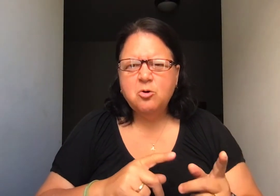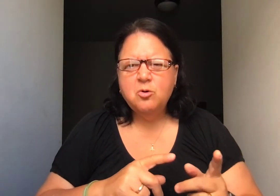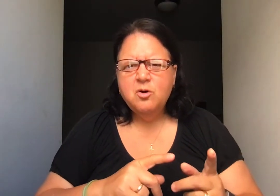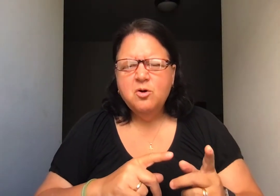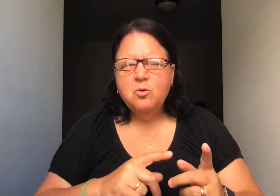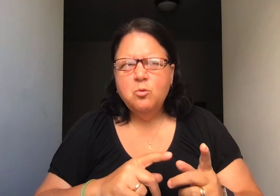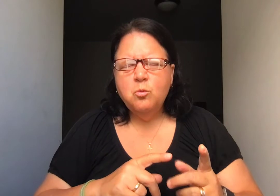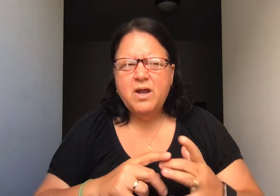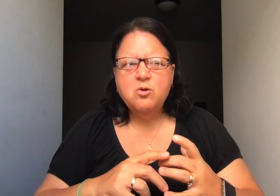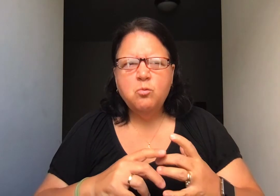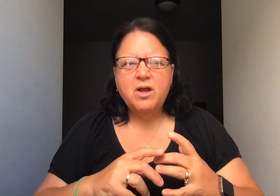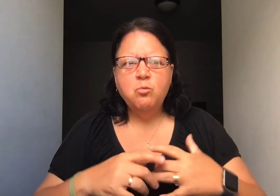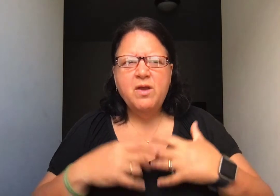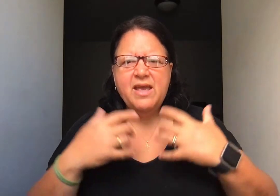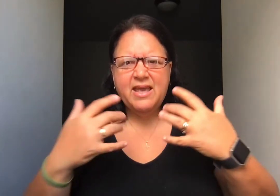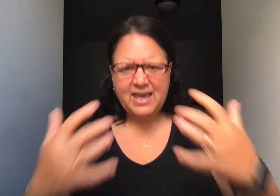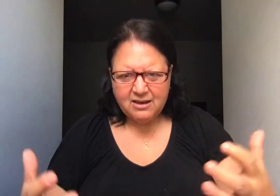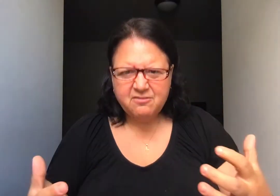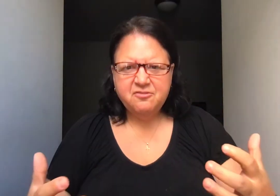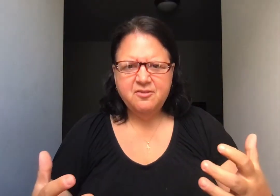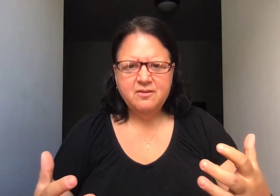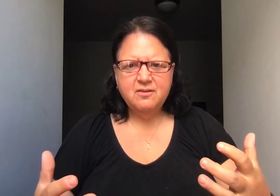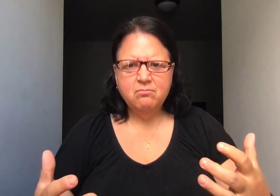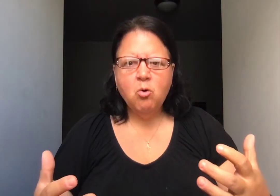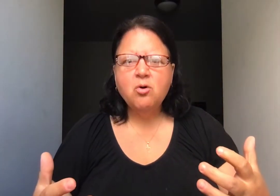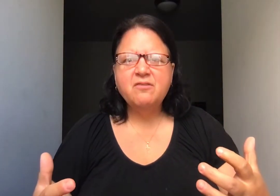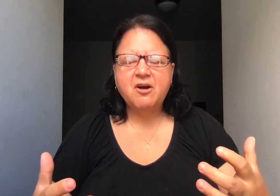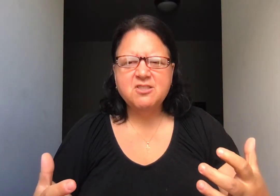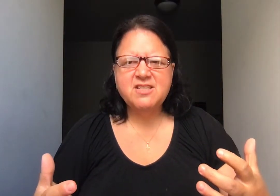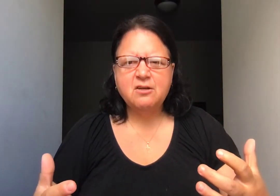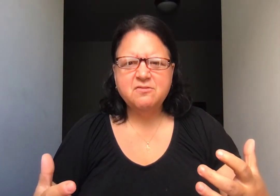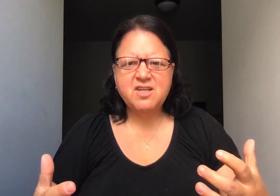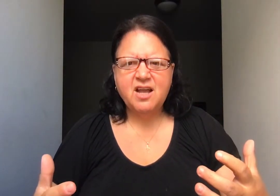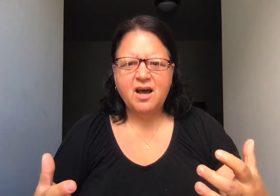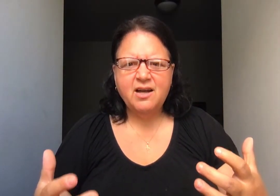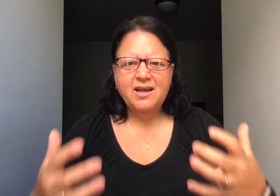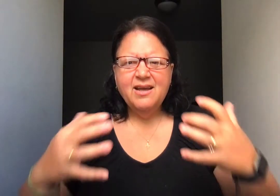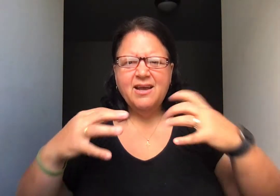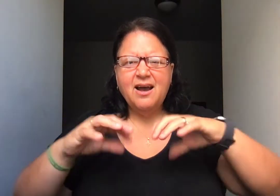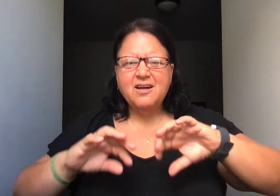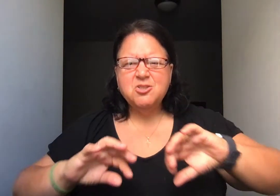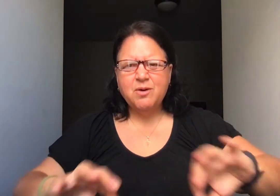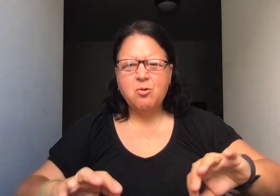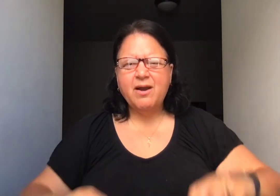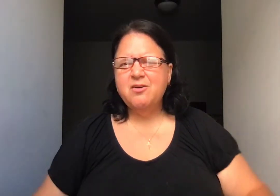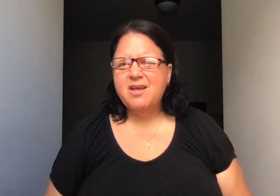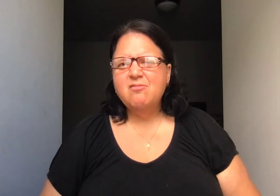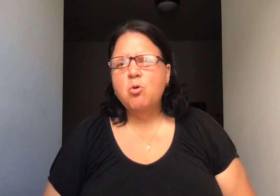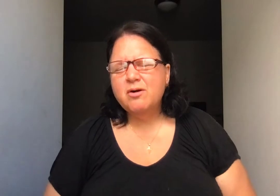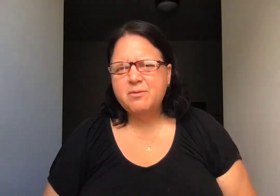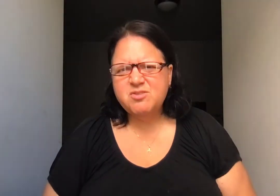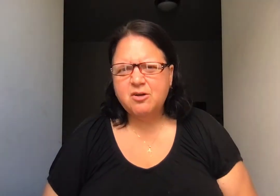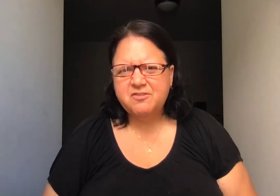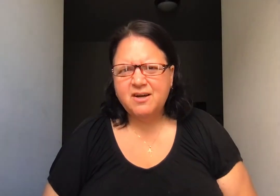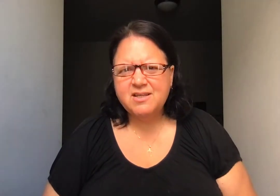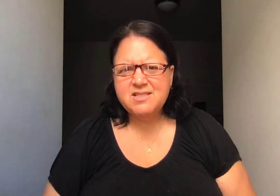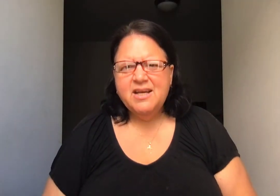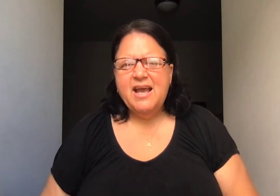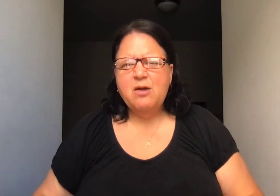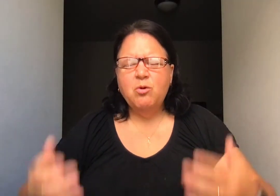when we give more of ourselves to God, God is required to give more of himself to us. And when